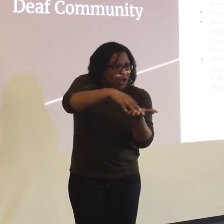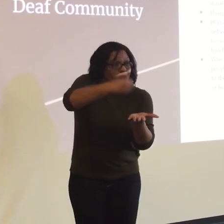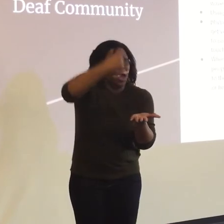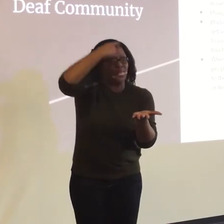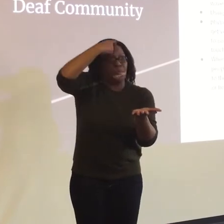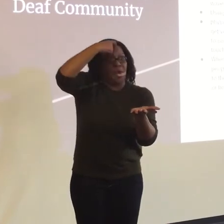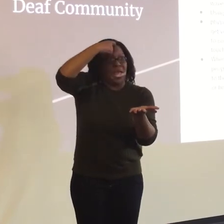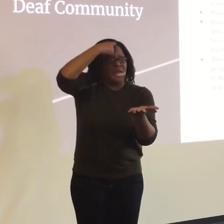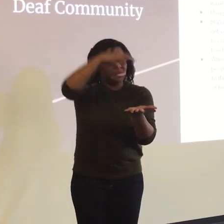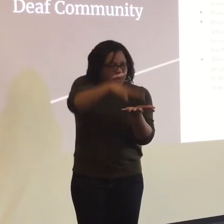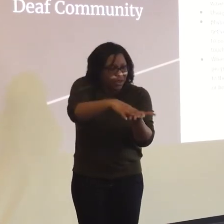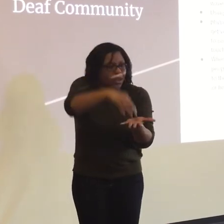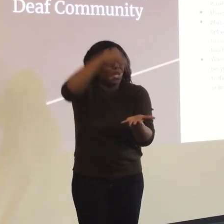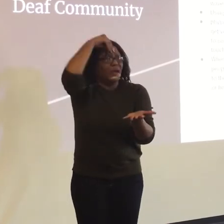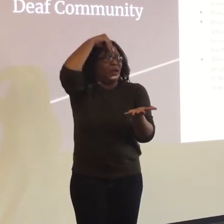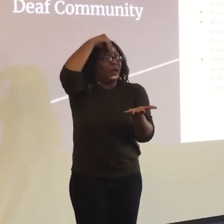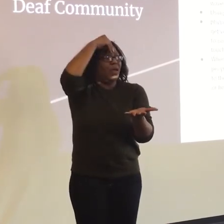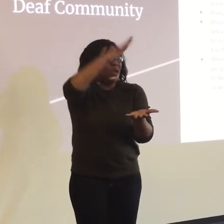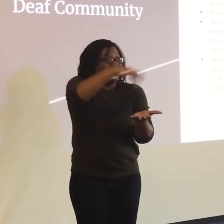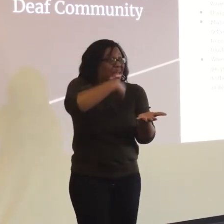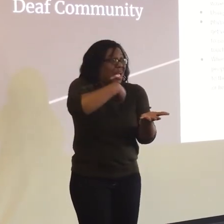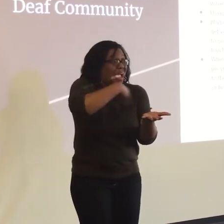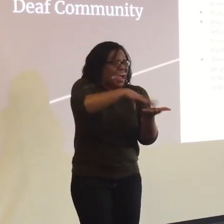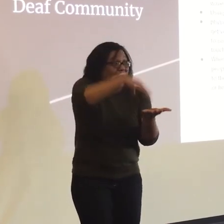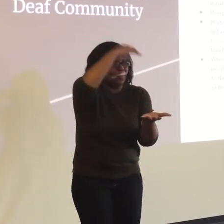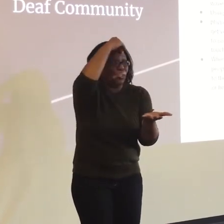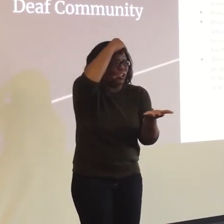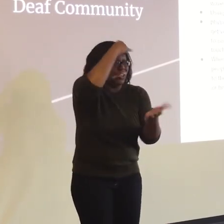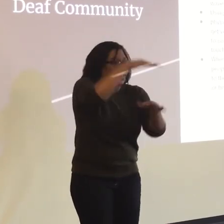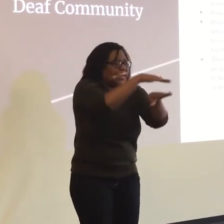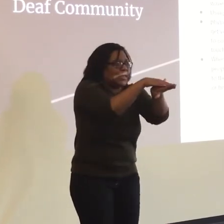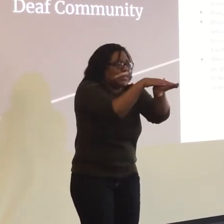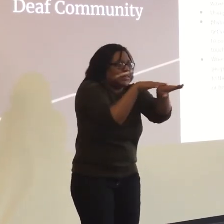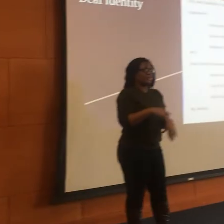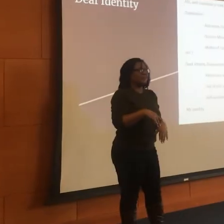You can imagine the sign for learn as if there's a piece of paper on your non-dominant hand. the same.